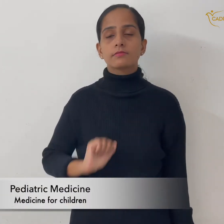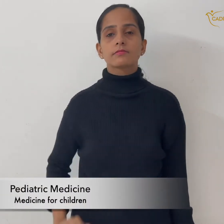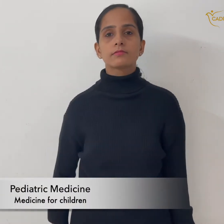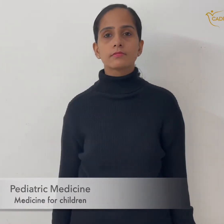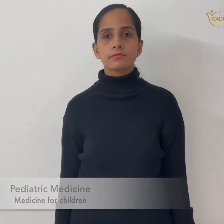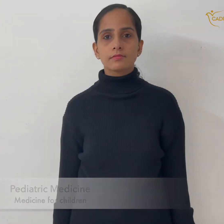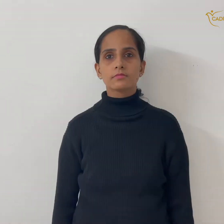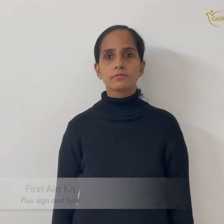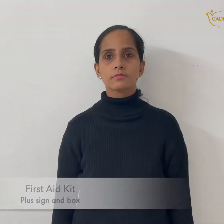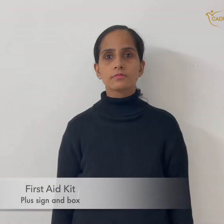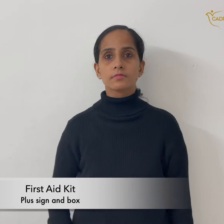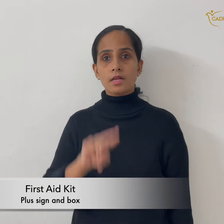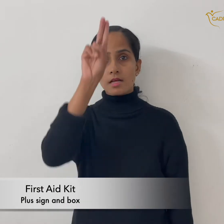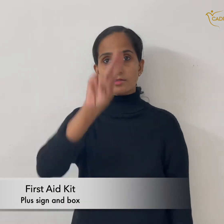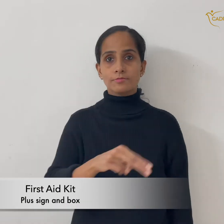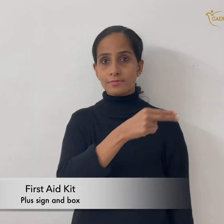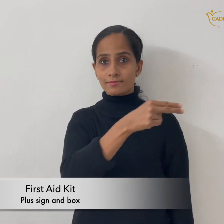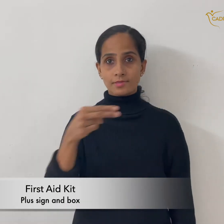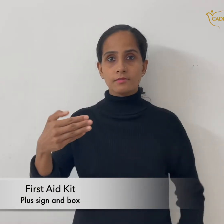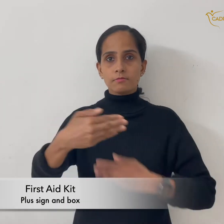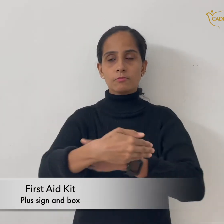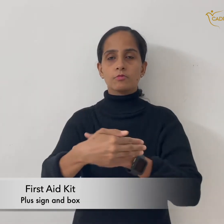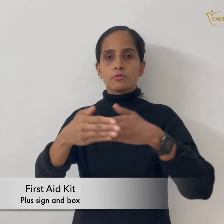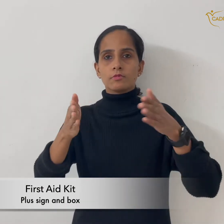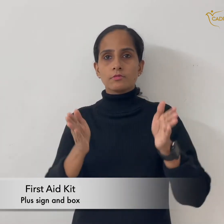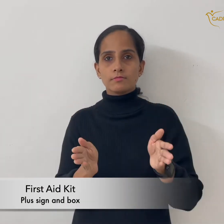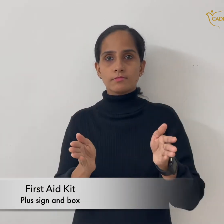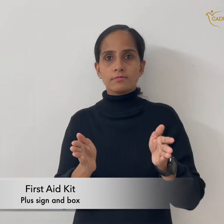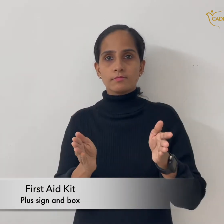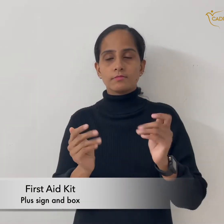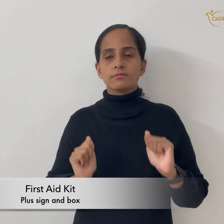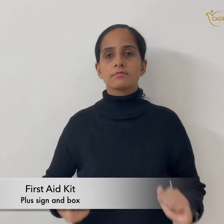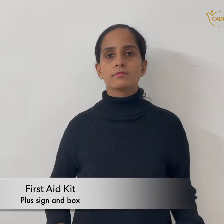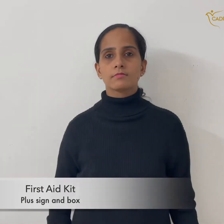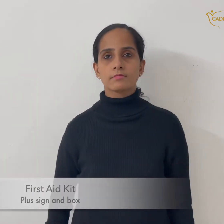first aid kit plus sign and box